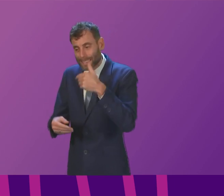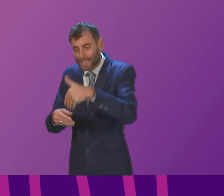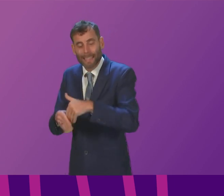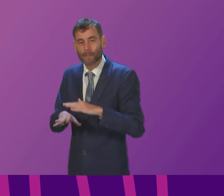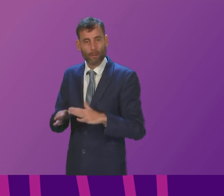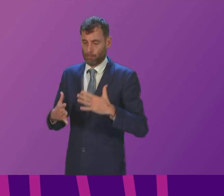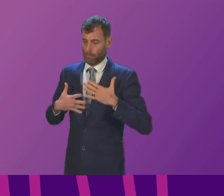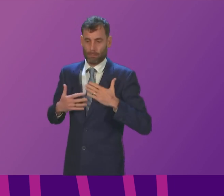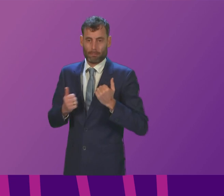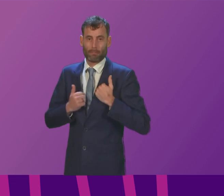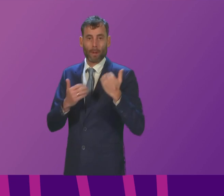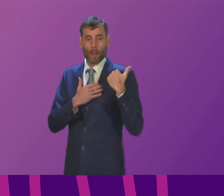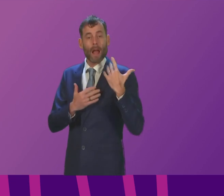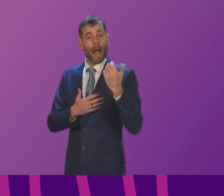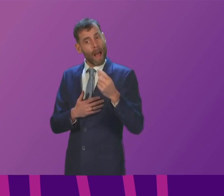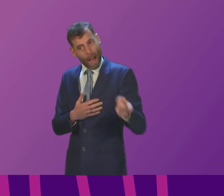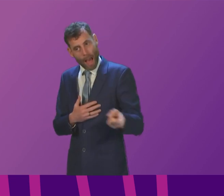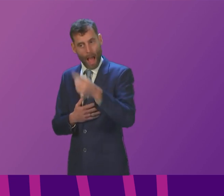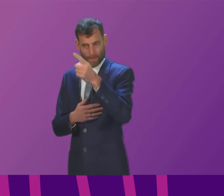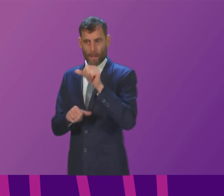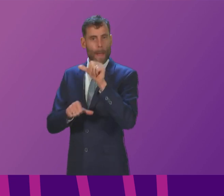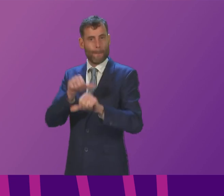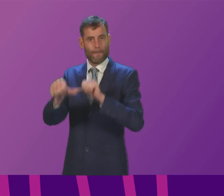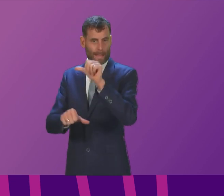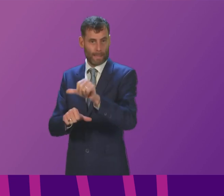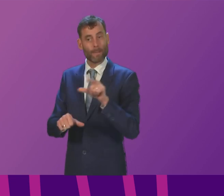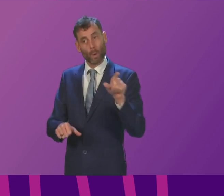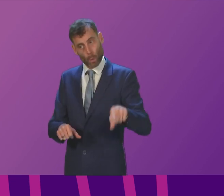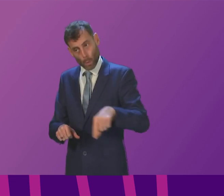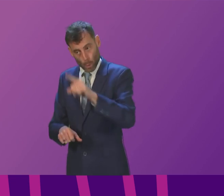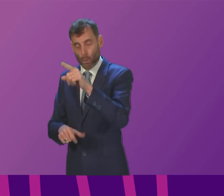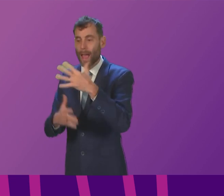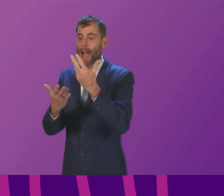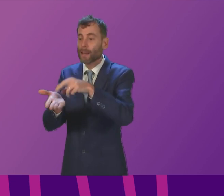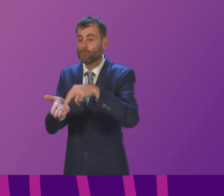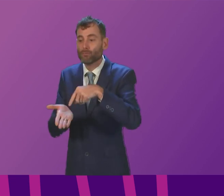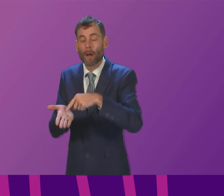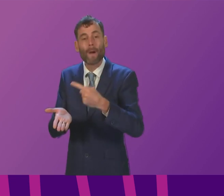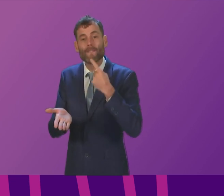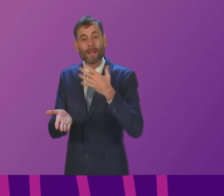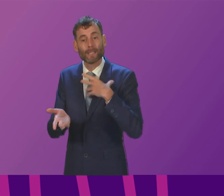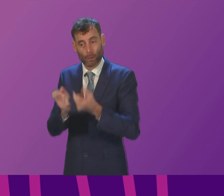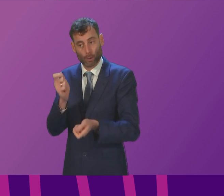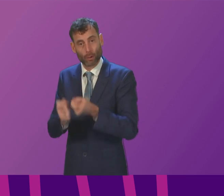exists a mechanism by which members can correct any inaccurate information Thank you